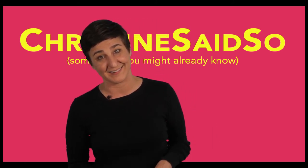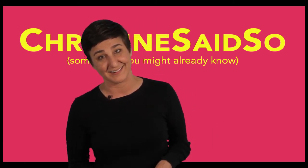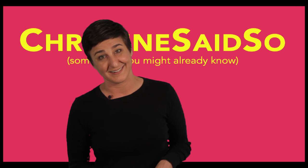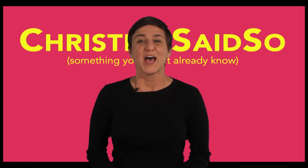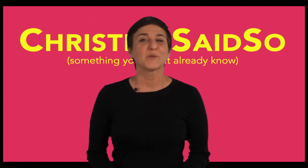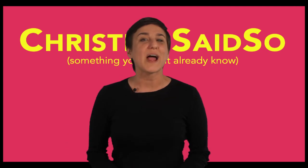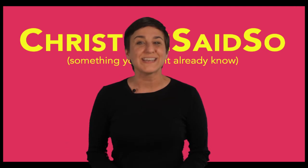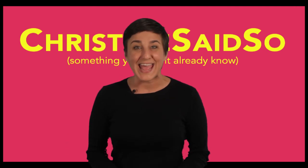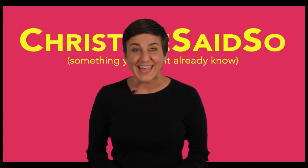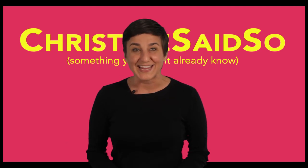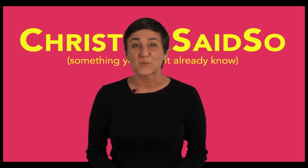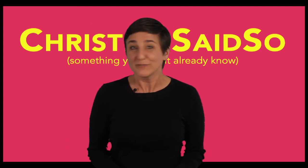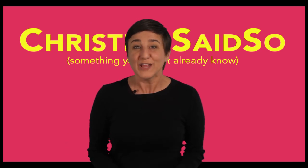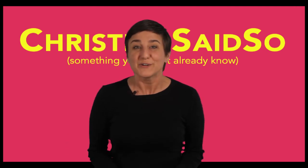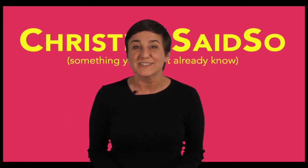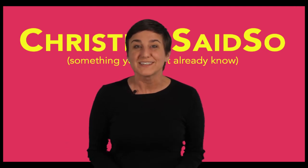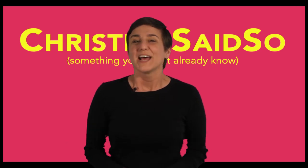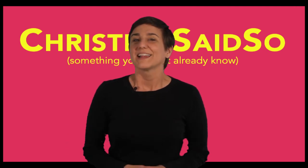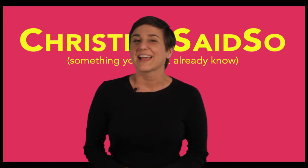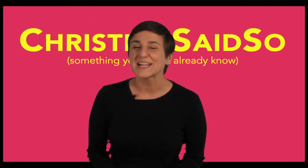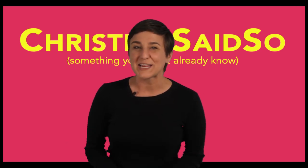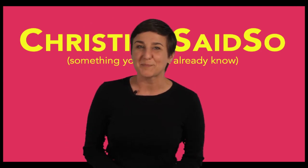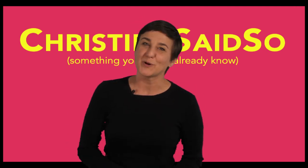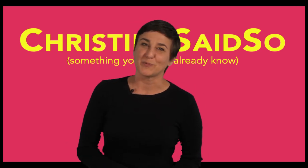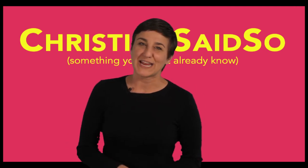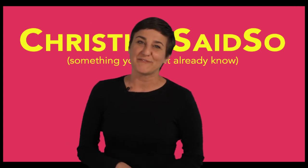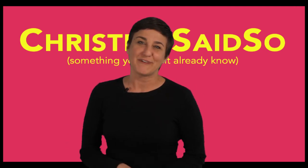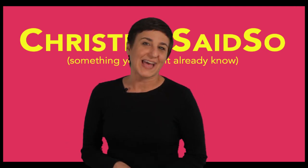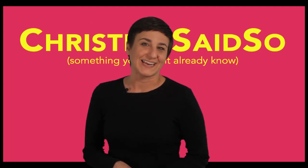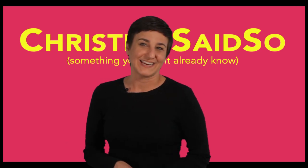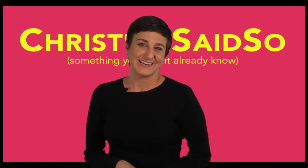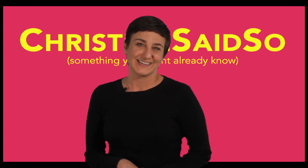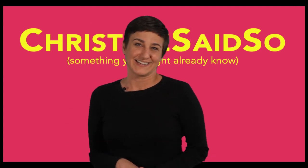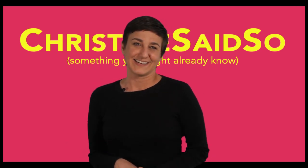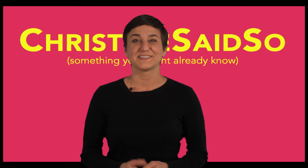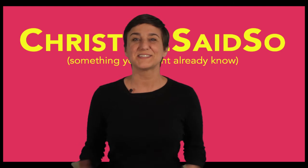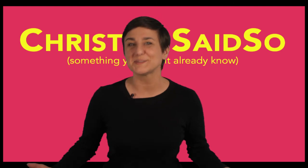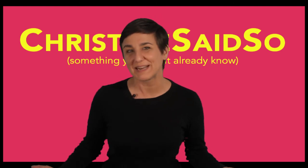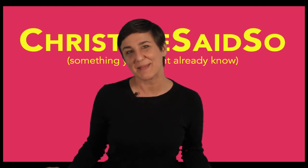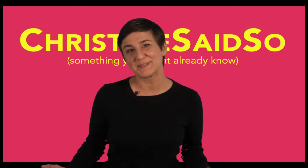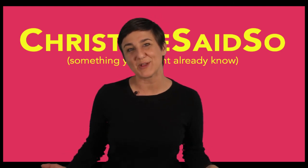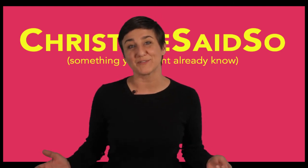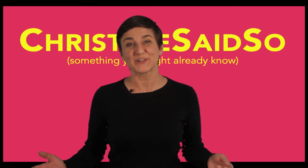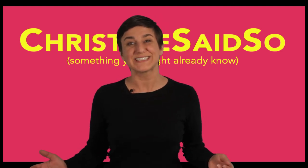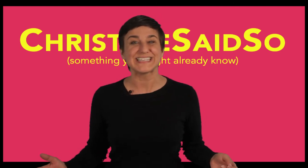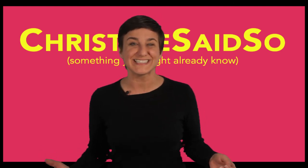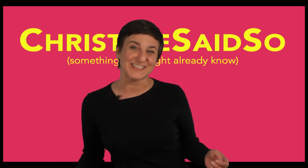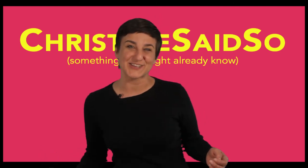A rotten egg will float. Kinda like your poop when you have fat in it. This has been an episode of Christine Said So.